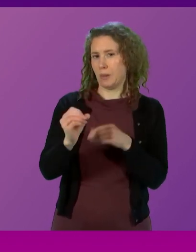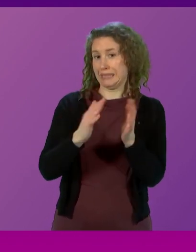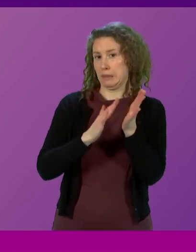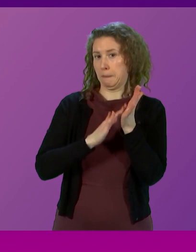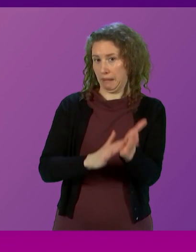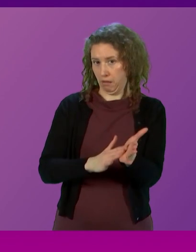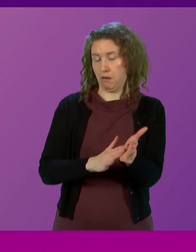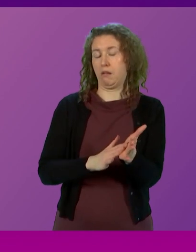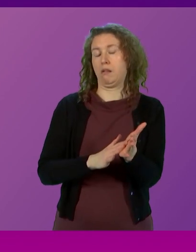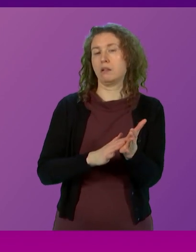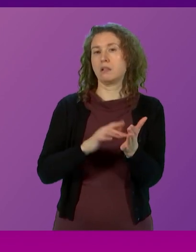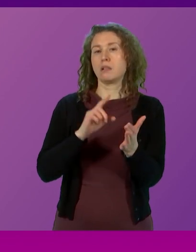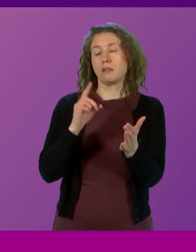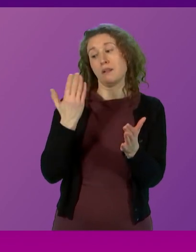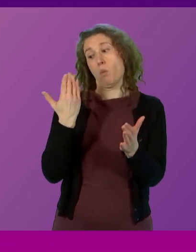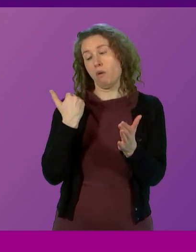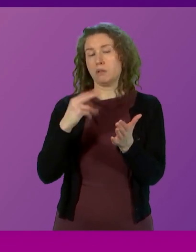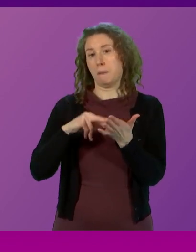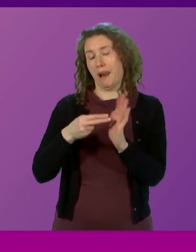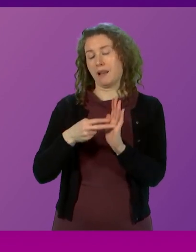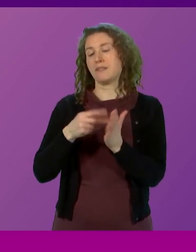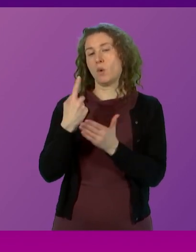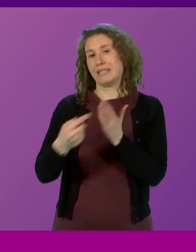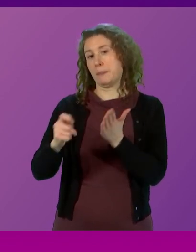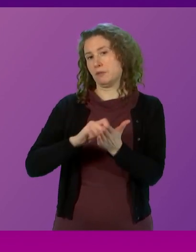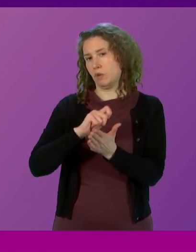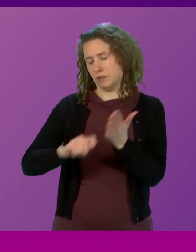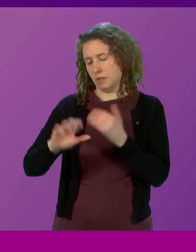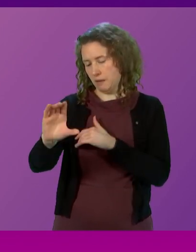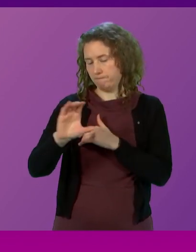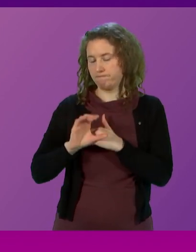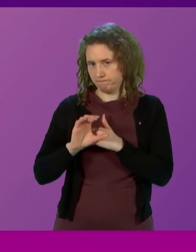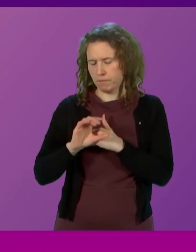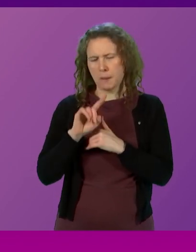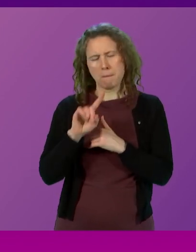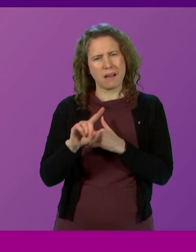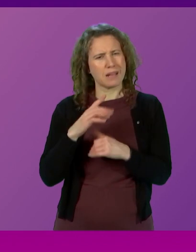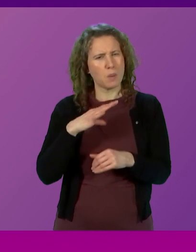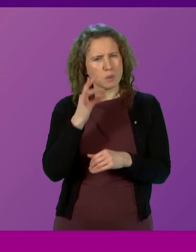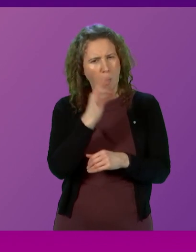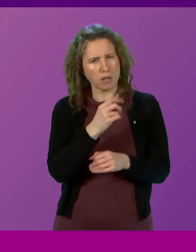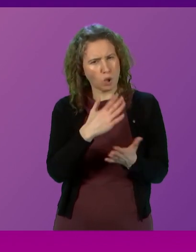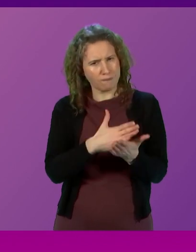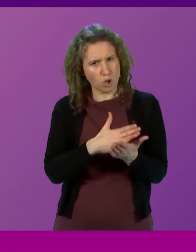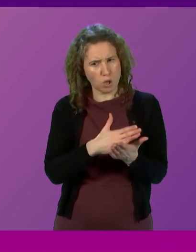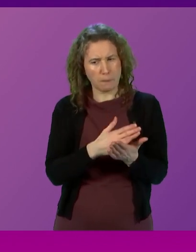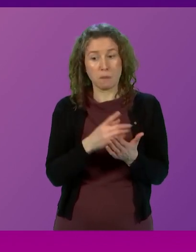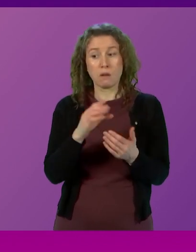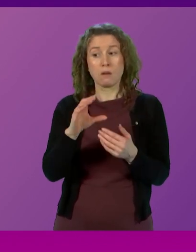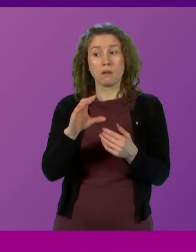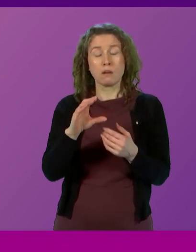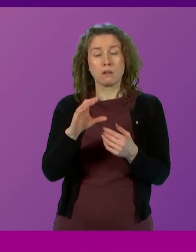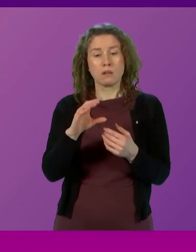million that was due for an independence referendum. But can I ask him to confirm that as well as